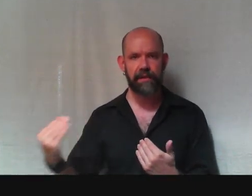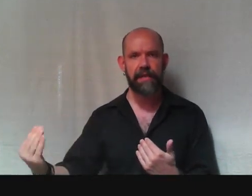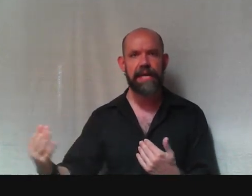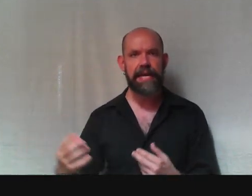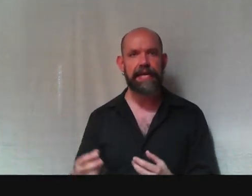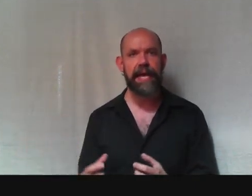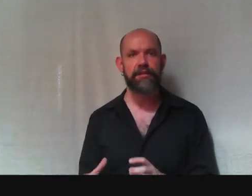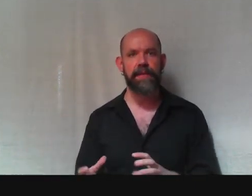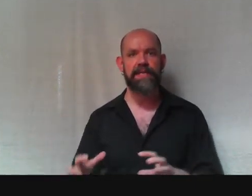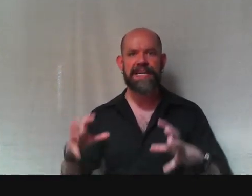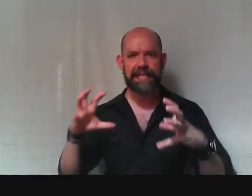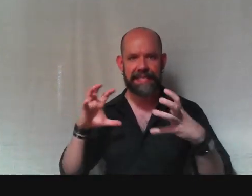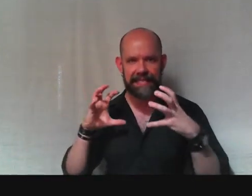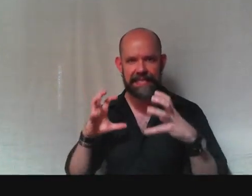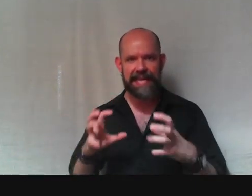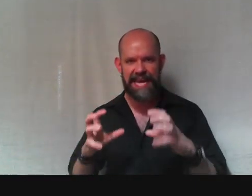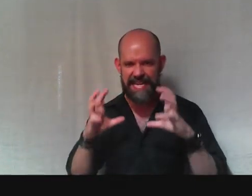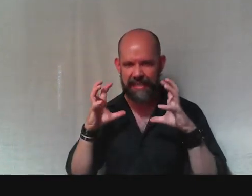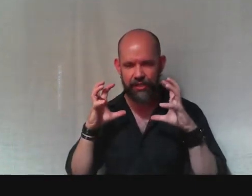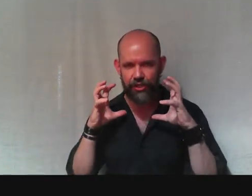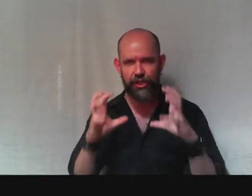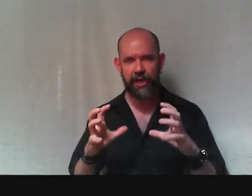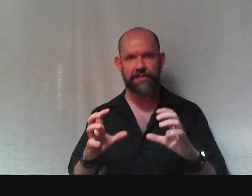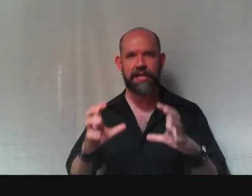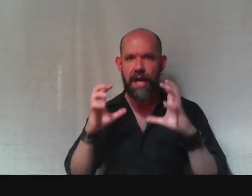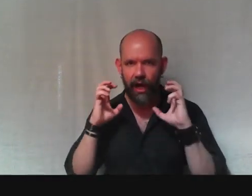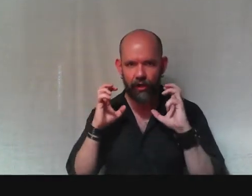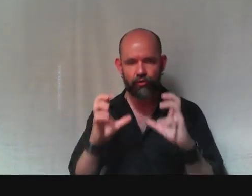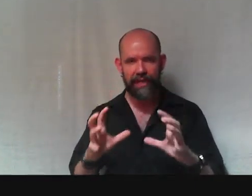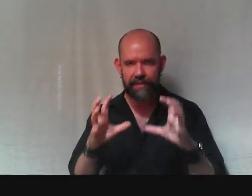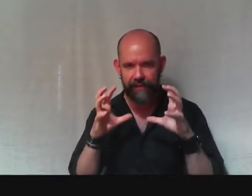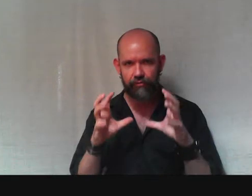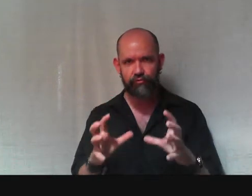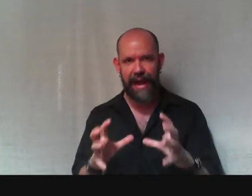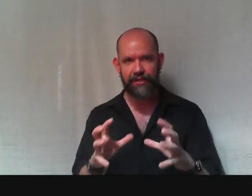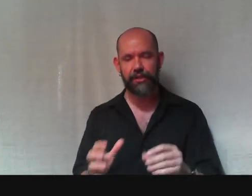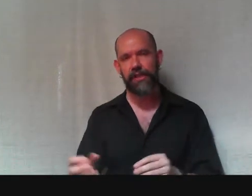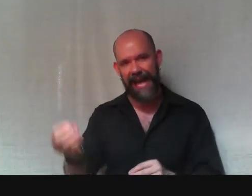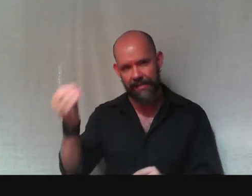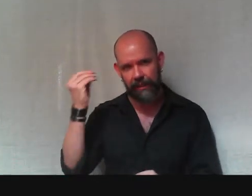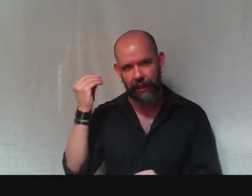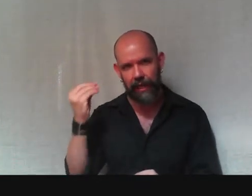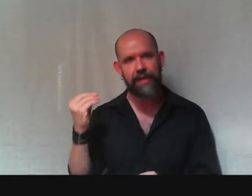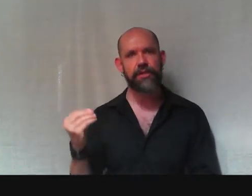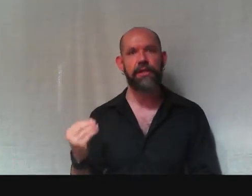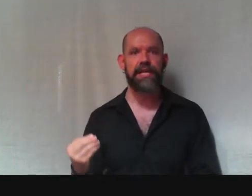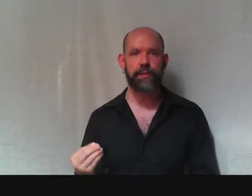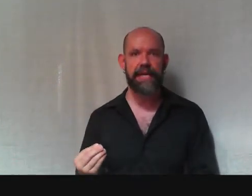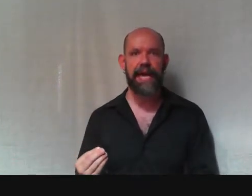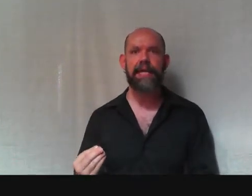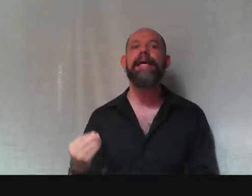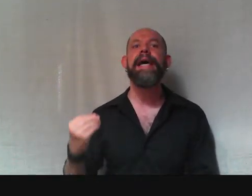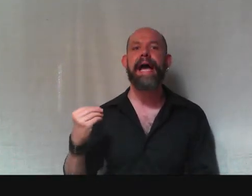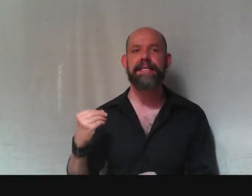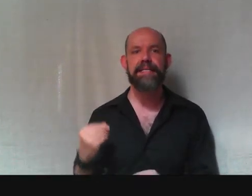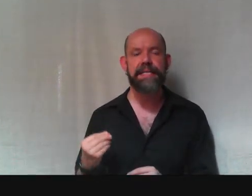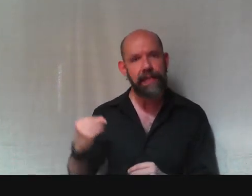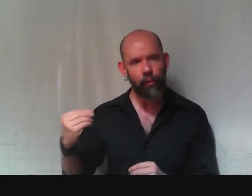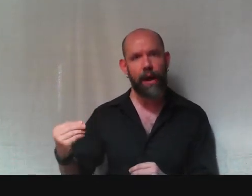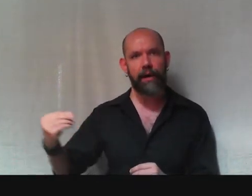engagement. Let's stay as just aggressively rational, as logical as we can, and see where